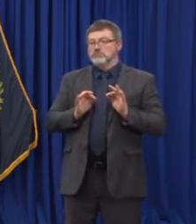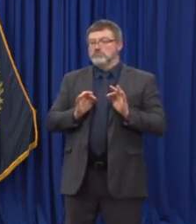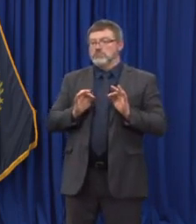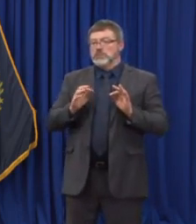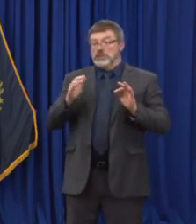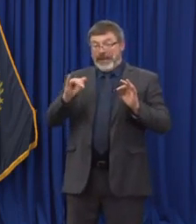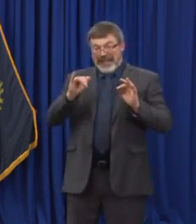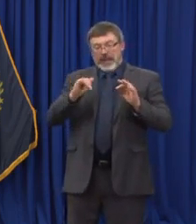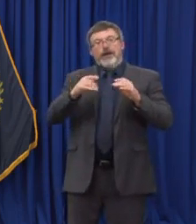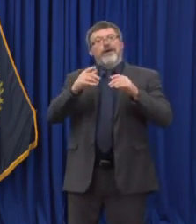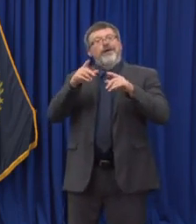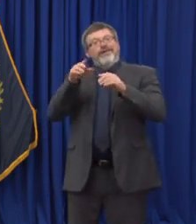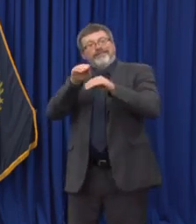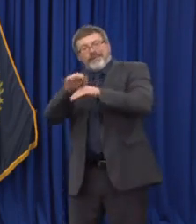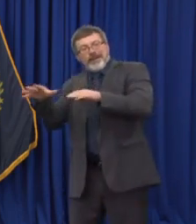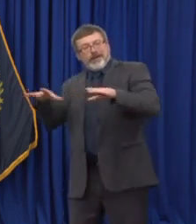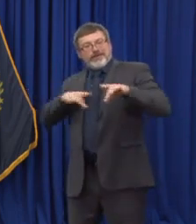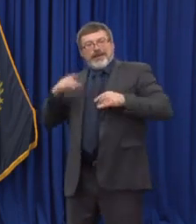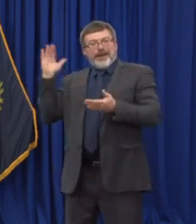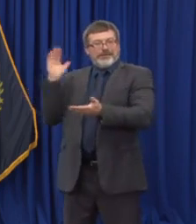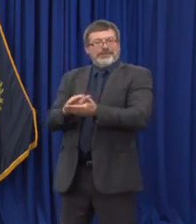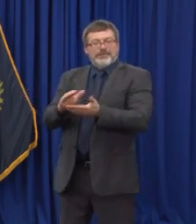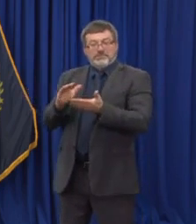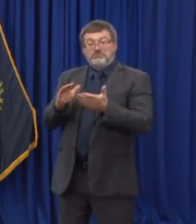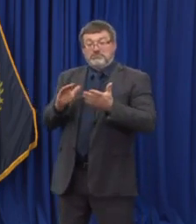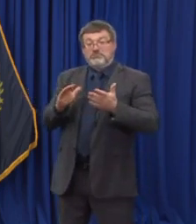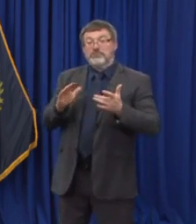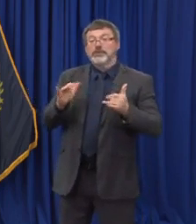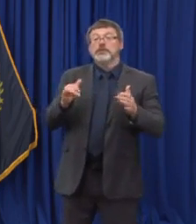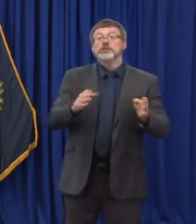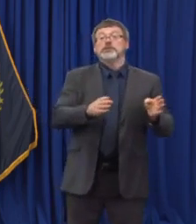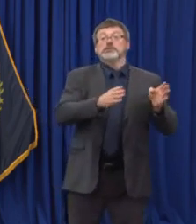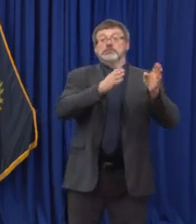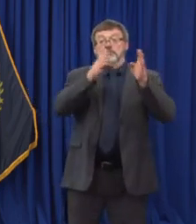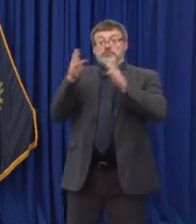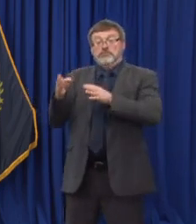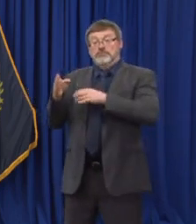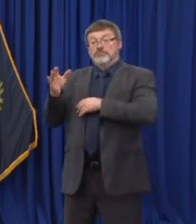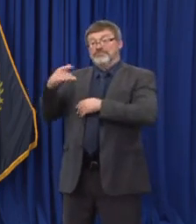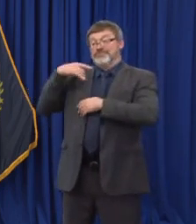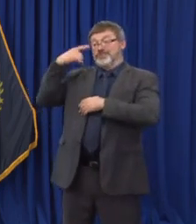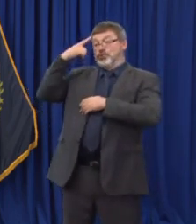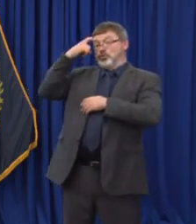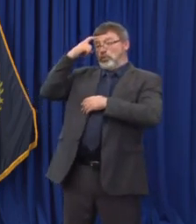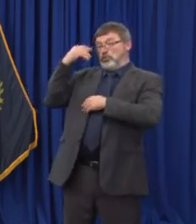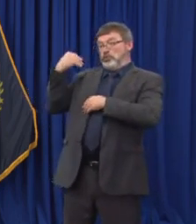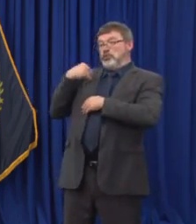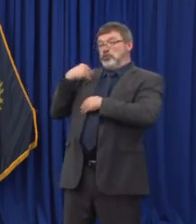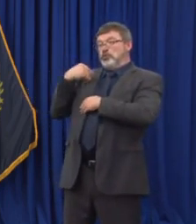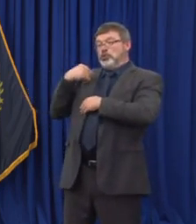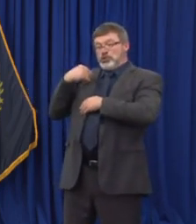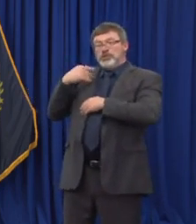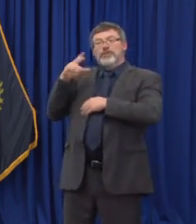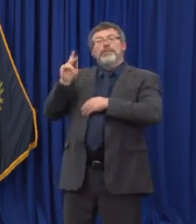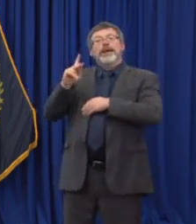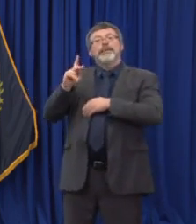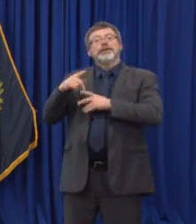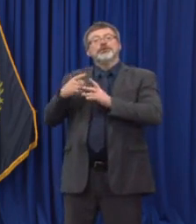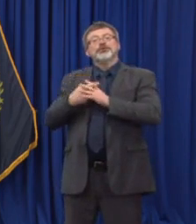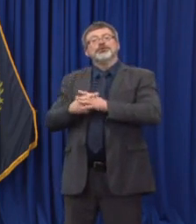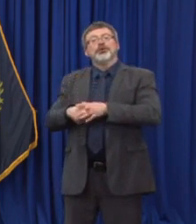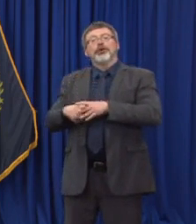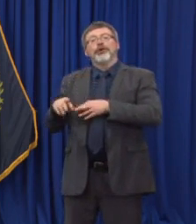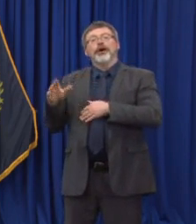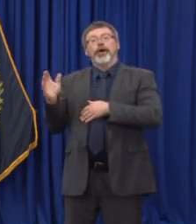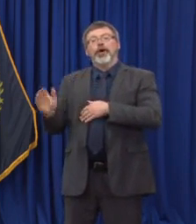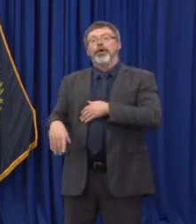Currently and over the summer as people have relaxed their social distancing restrictions we have continued to identify people